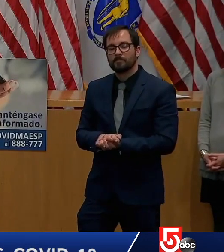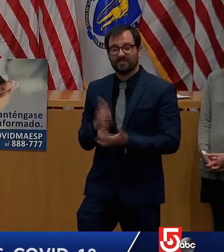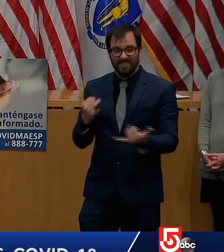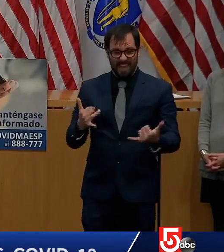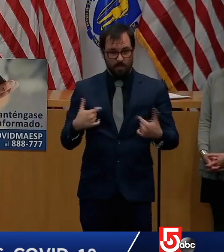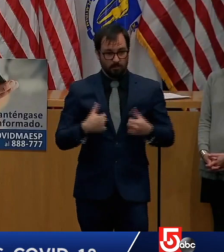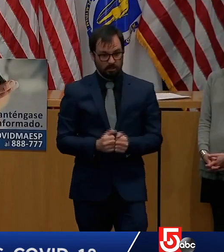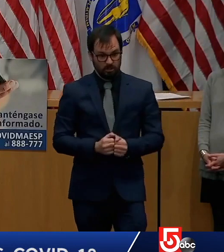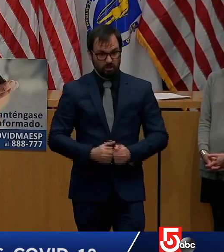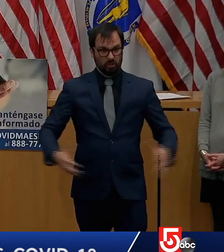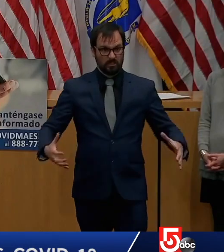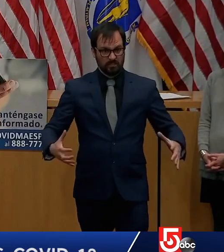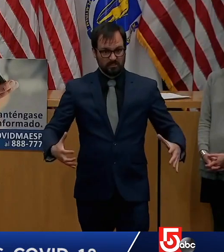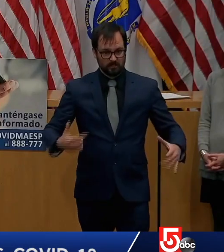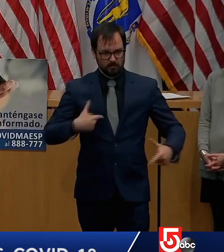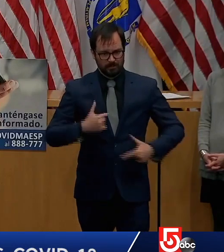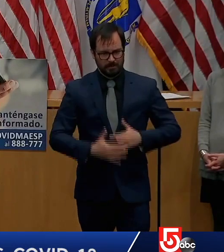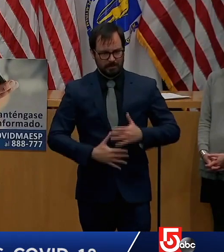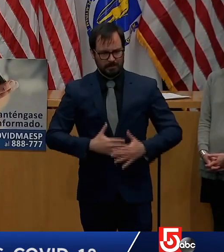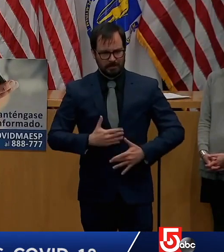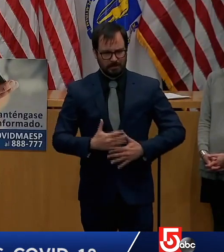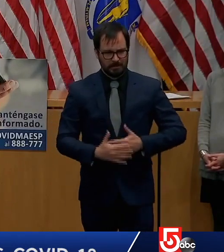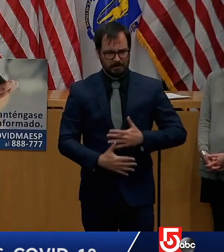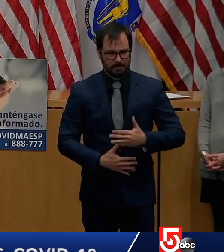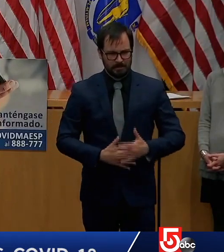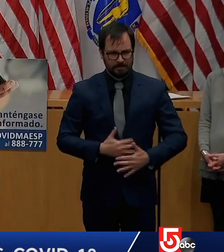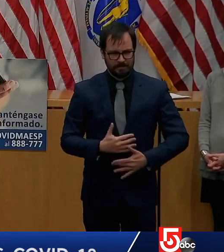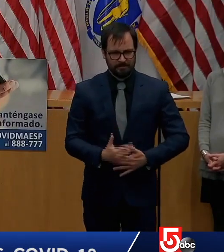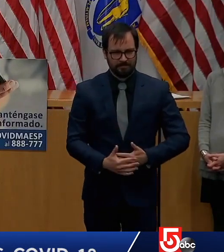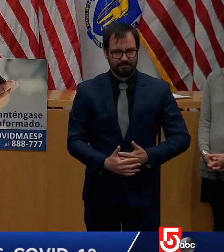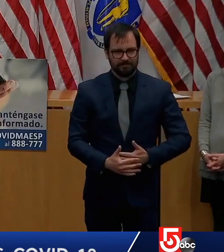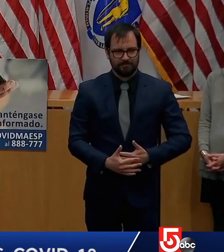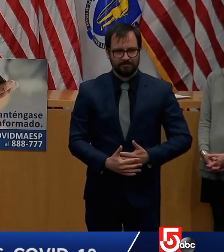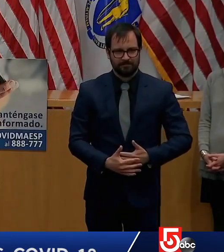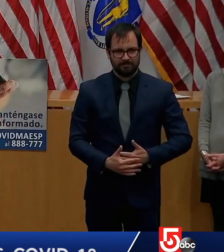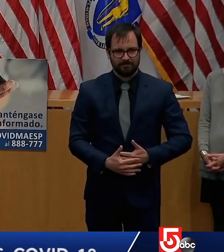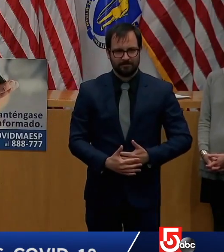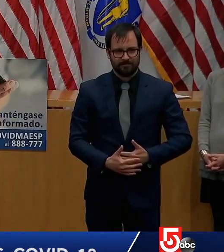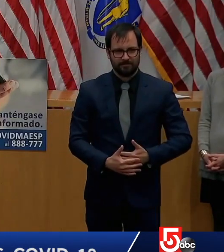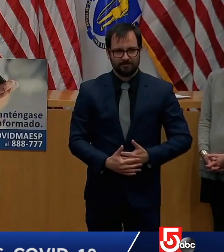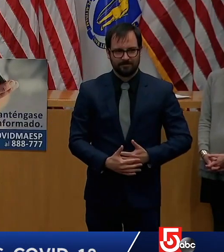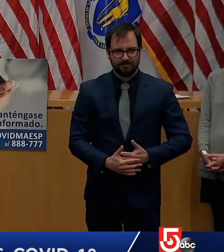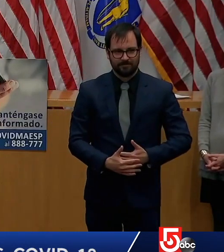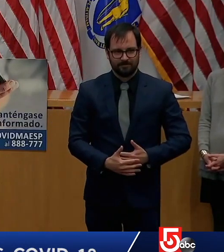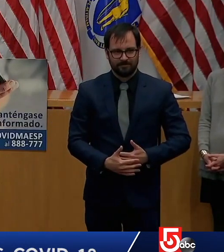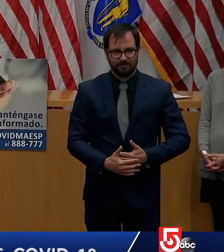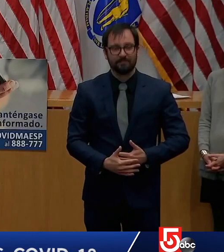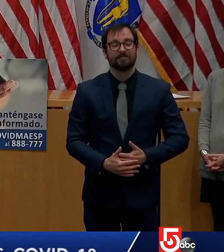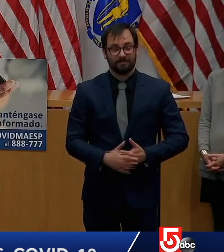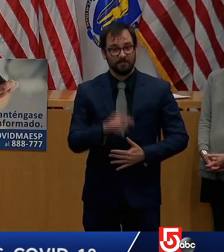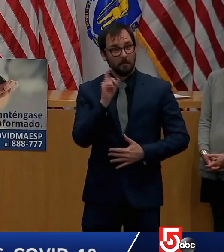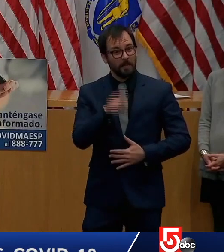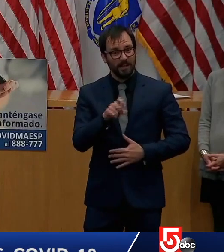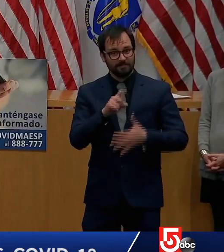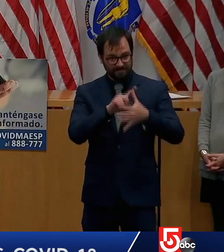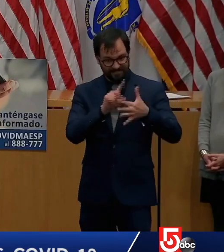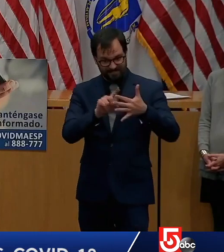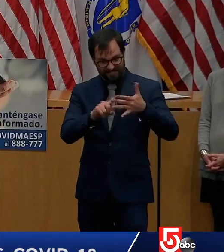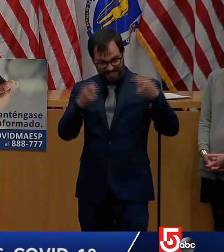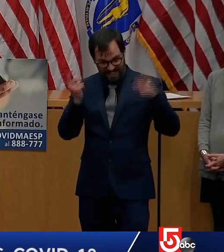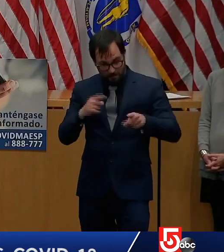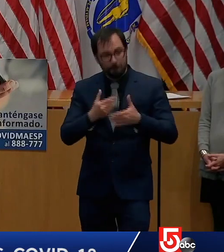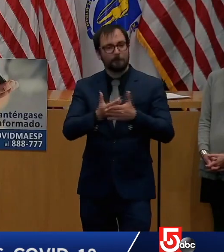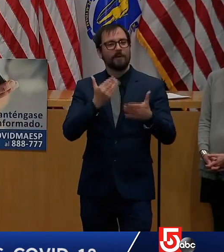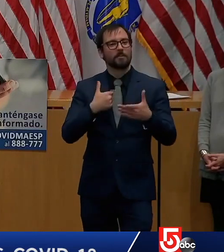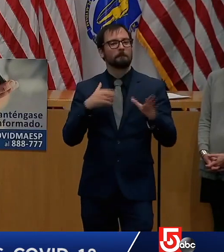essential versus non-essential businesses. It has to do with a demonstration in your state that you are seeing